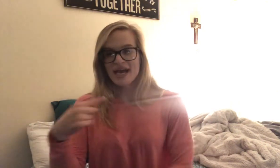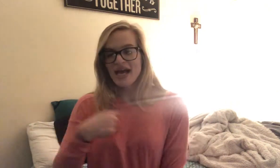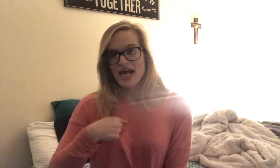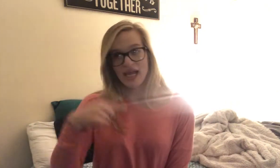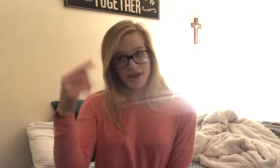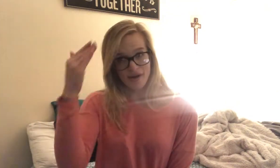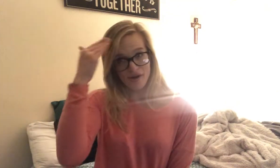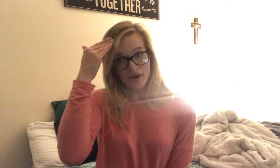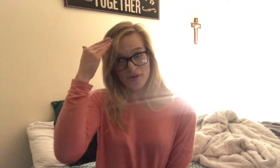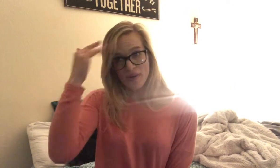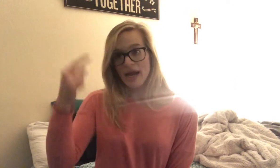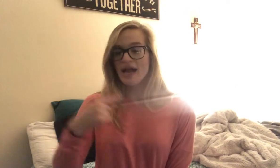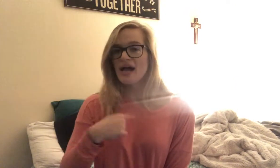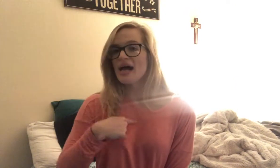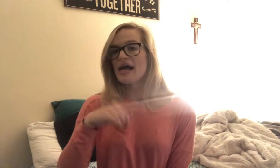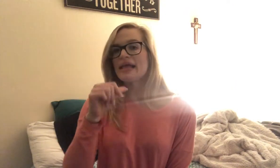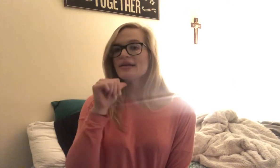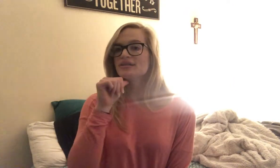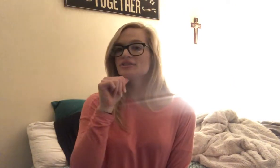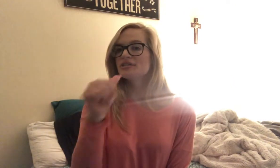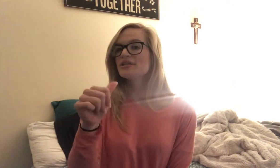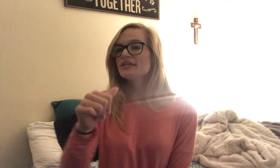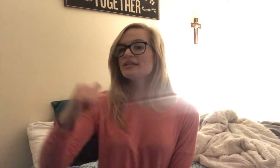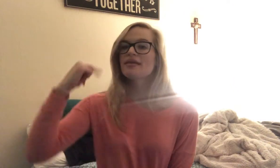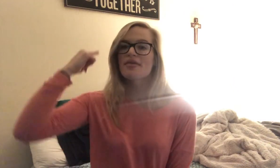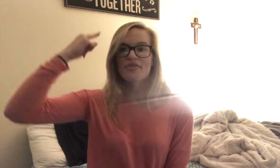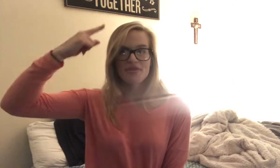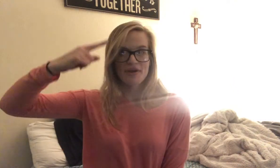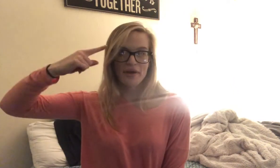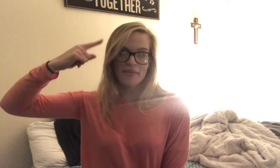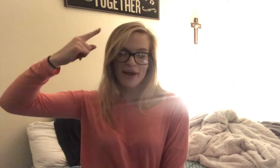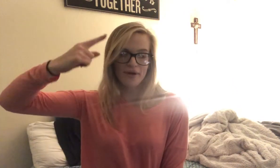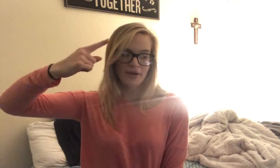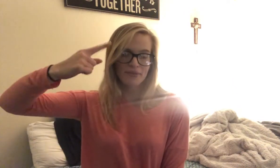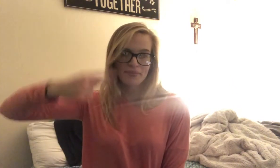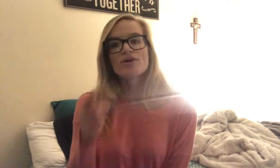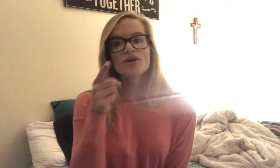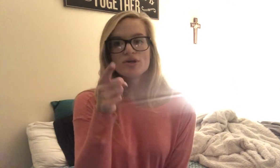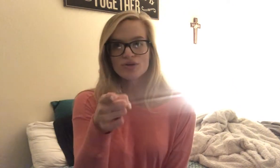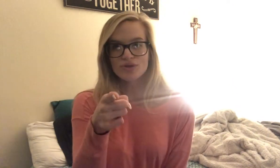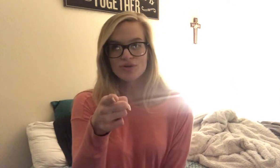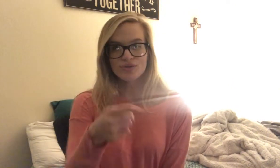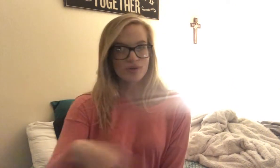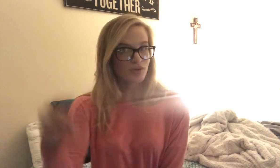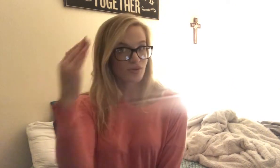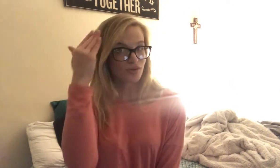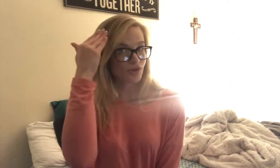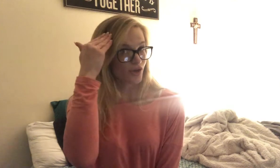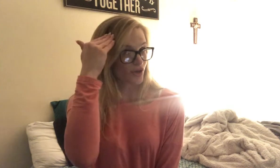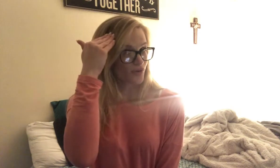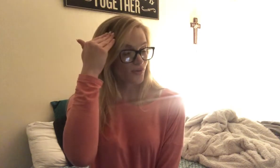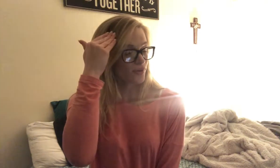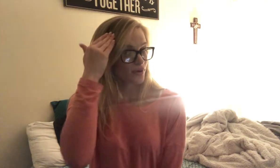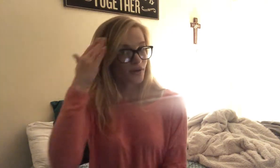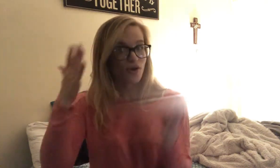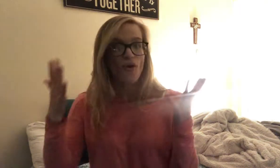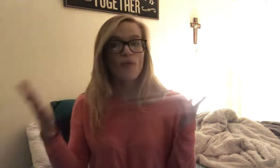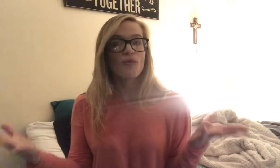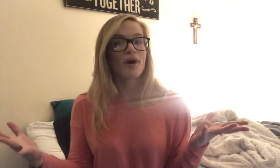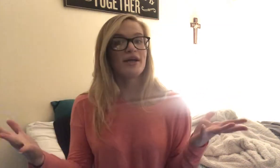I know. I. Shouldn't. Think about it. You. Know. What.